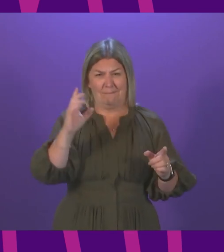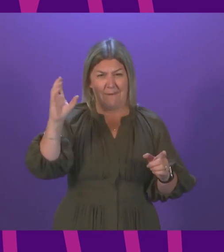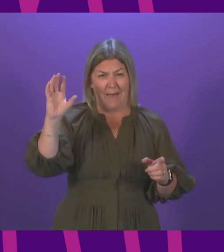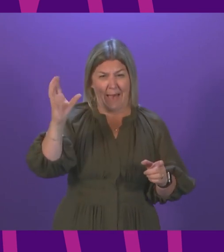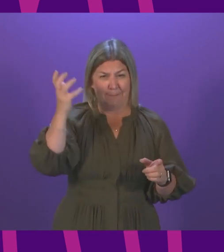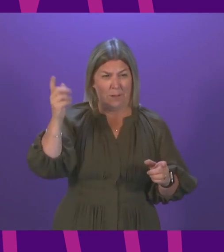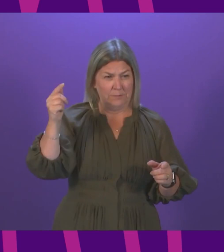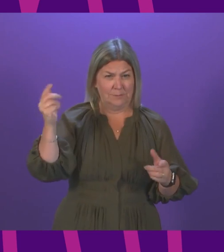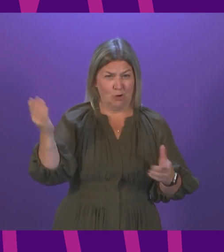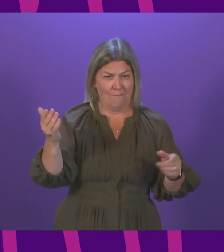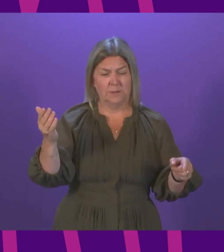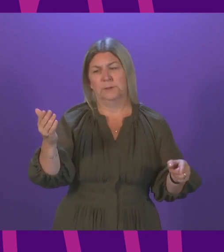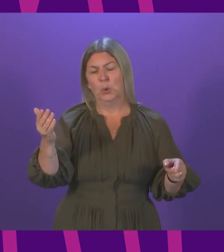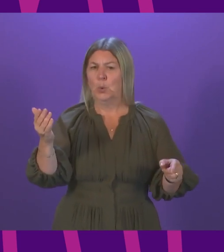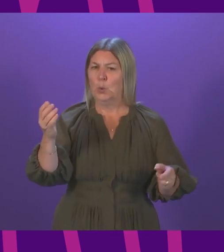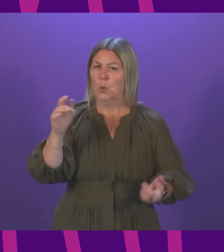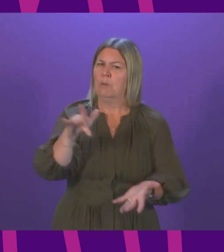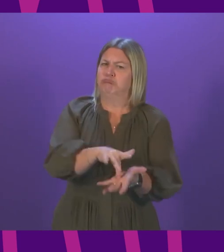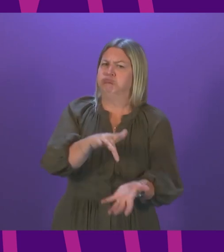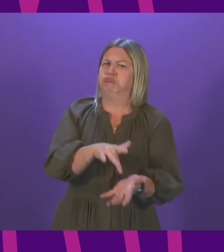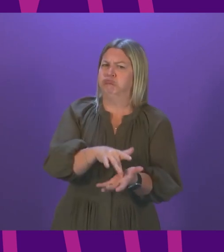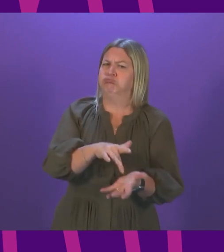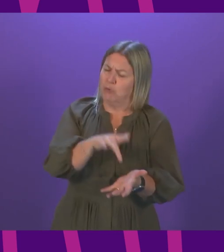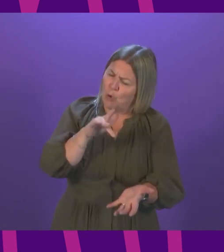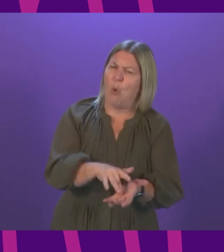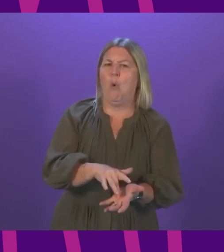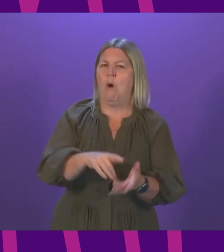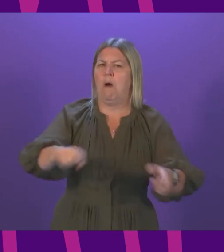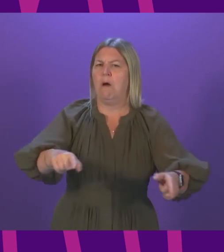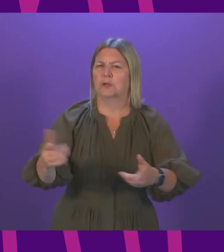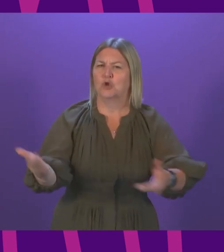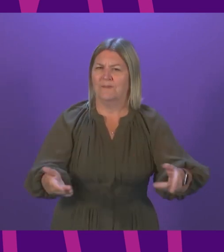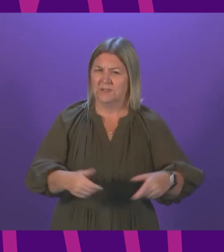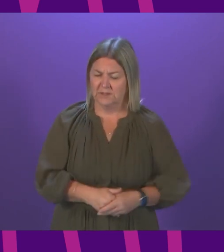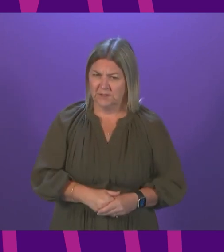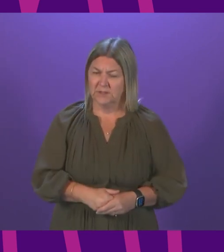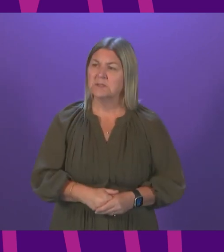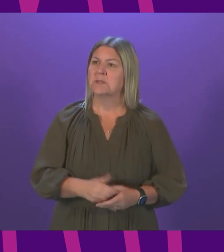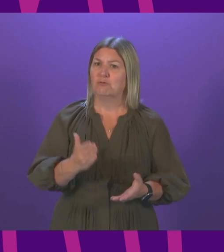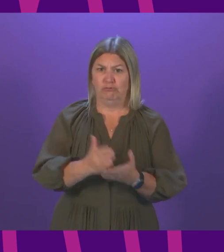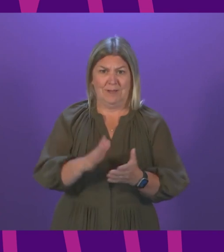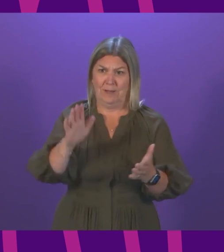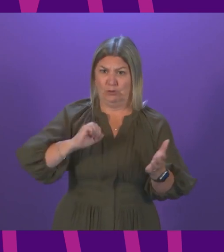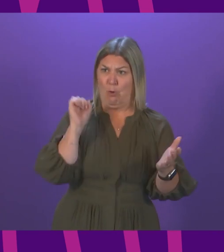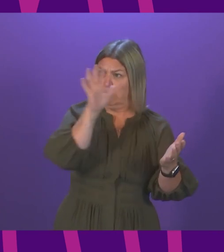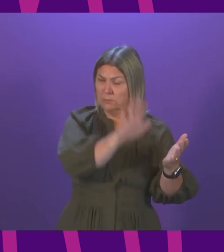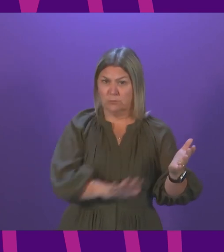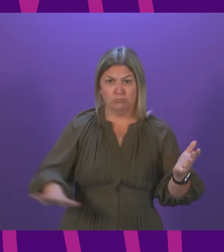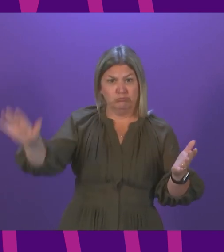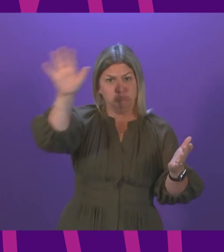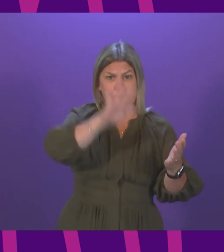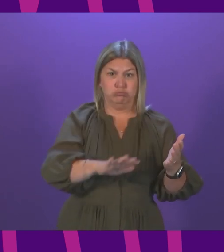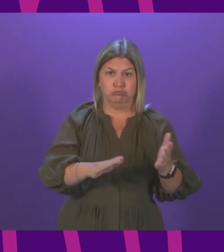It has a unique role in engaging with all parts of the health and social care system across the whole of Scotland, 24 hours,